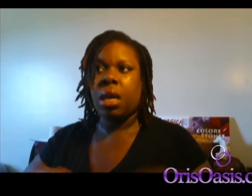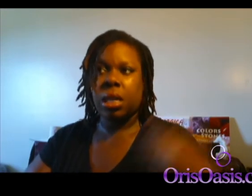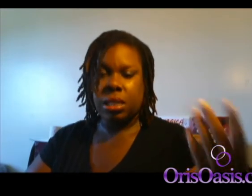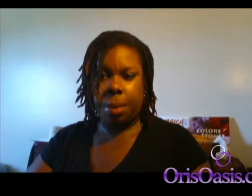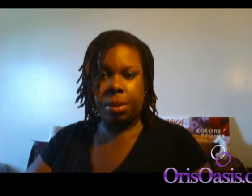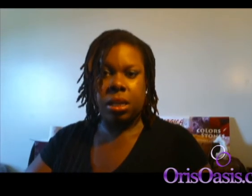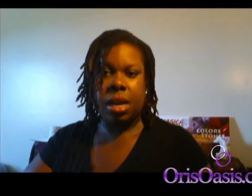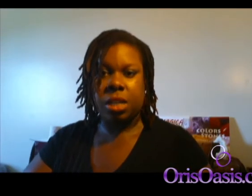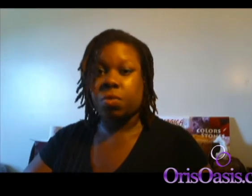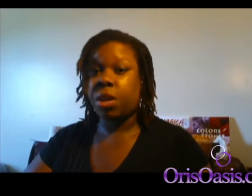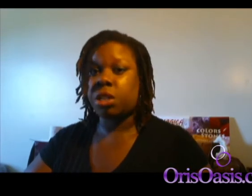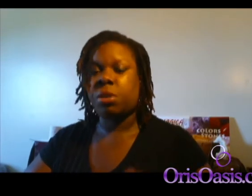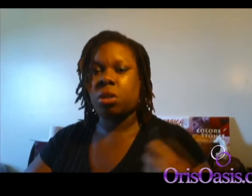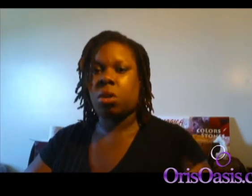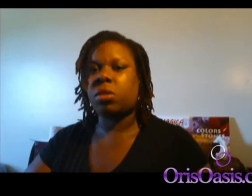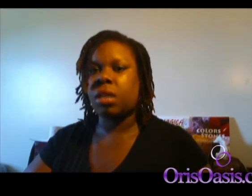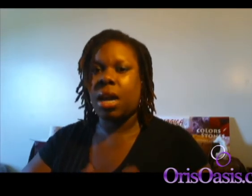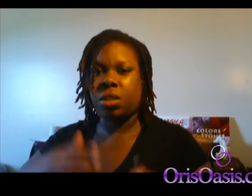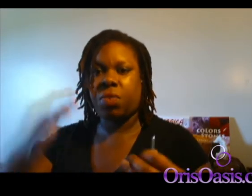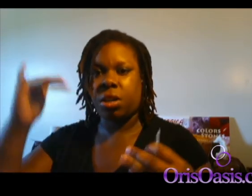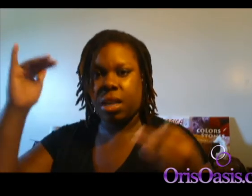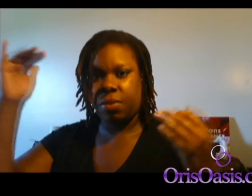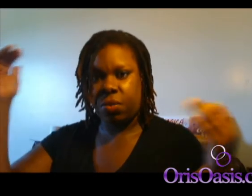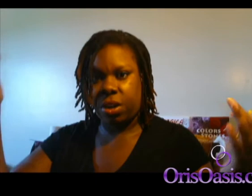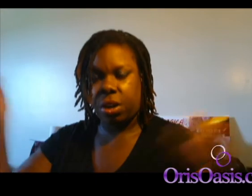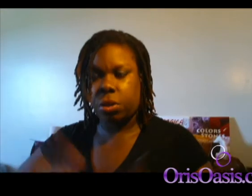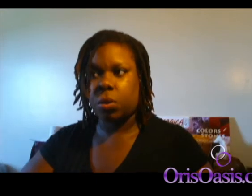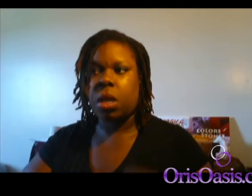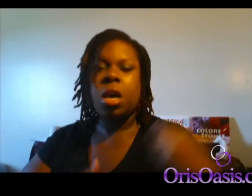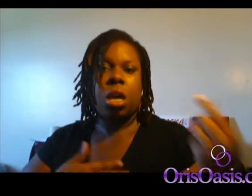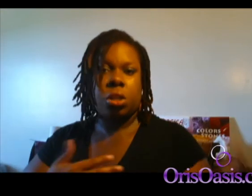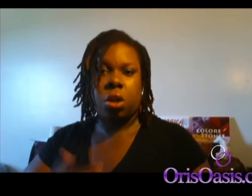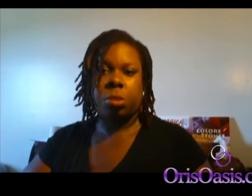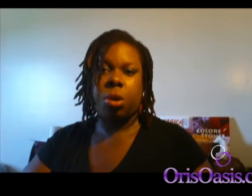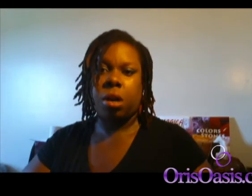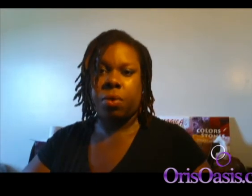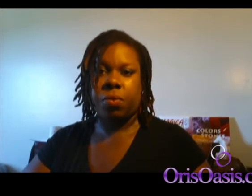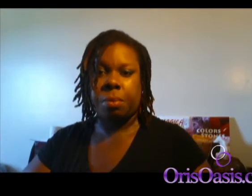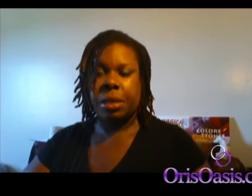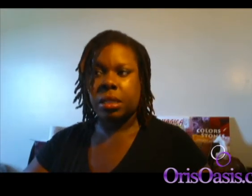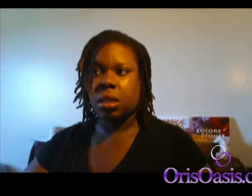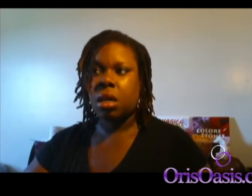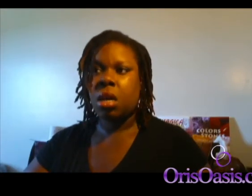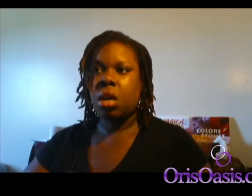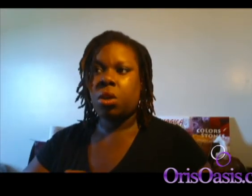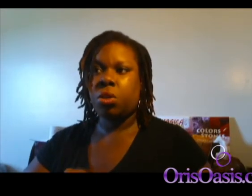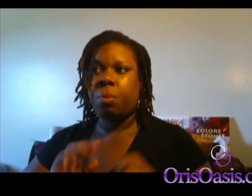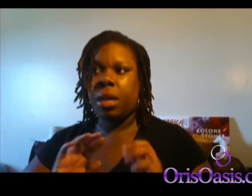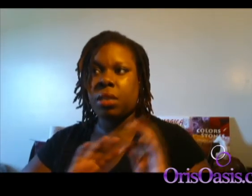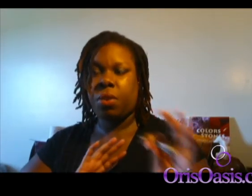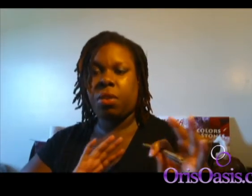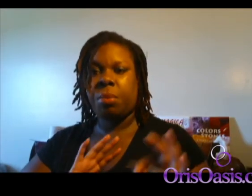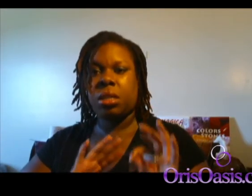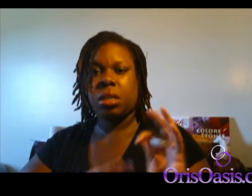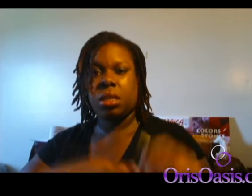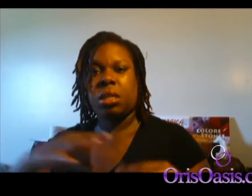is tapping into the conscious records, but it's also, conscious records have different layers to it. It's also part of the fifth dimension. So, basically, fifth dimension is just different